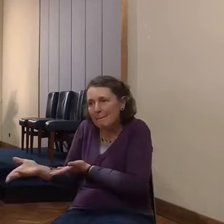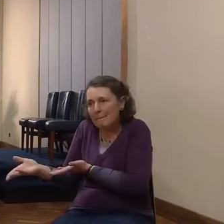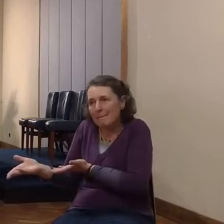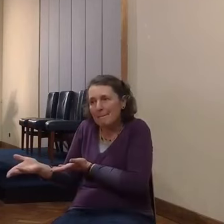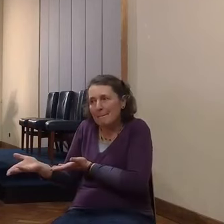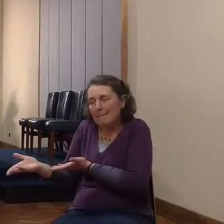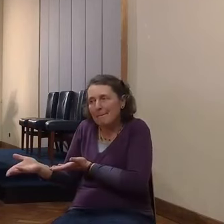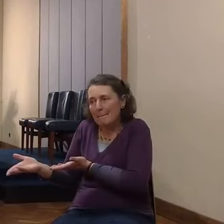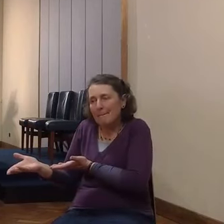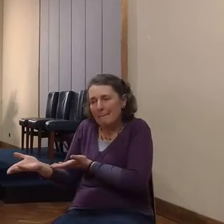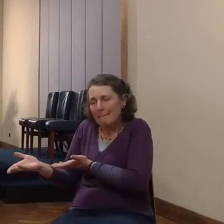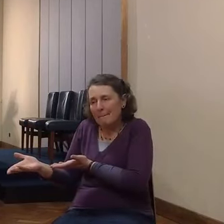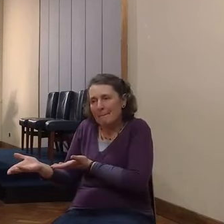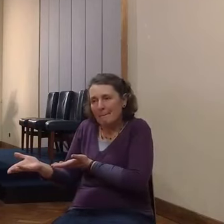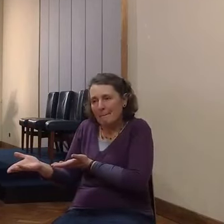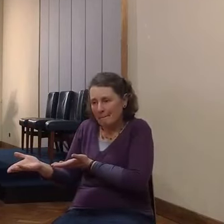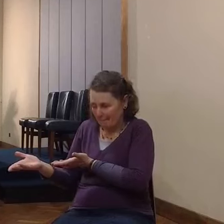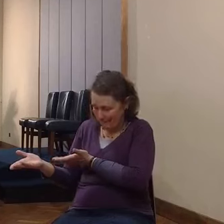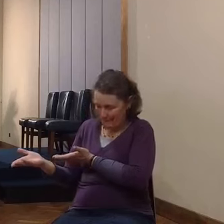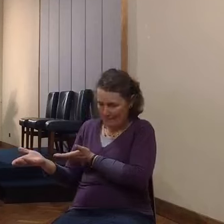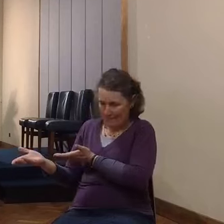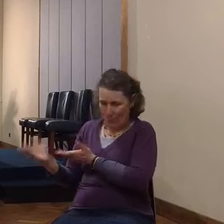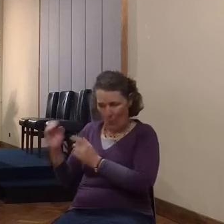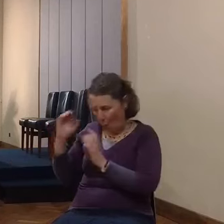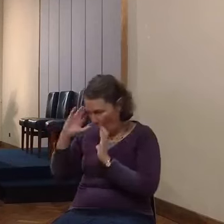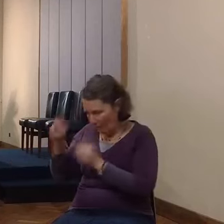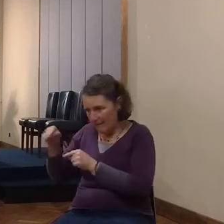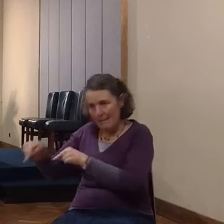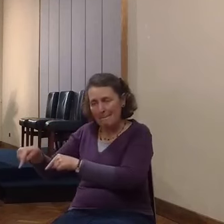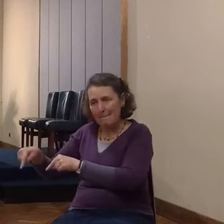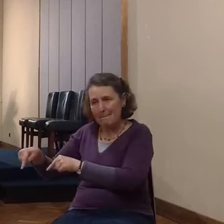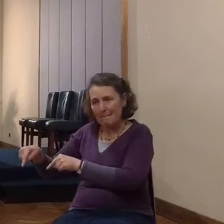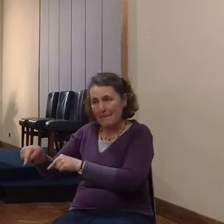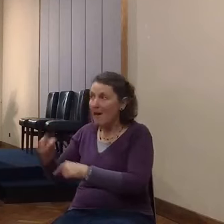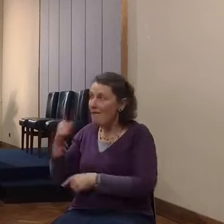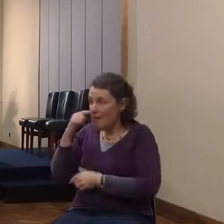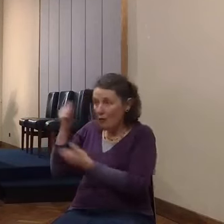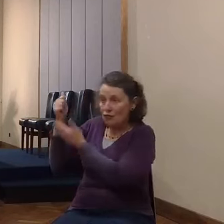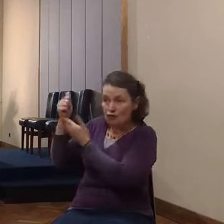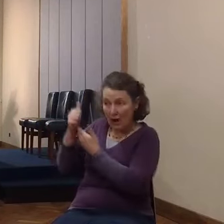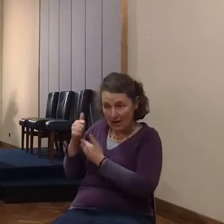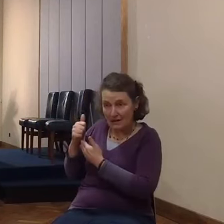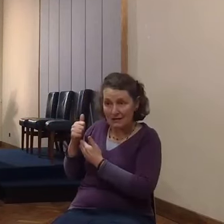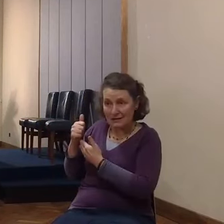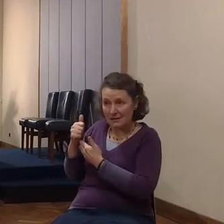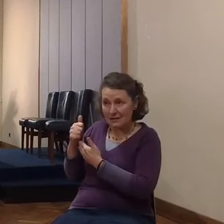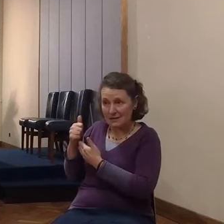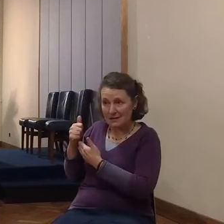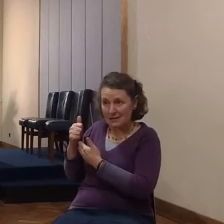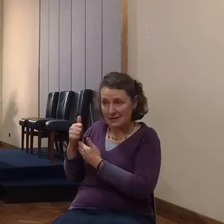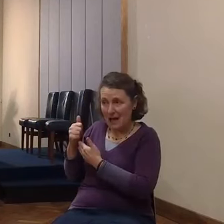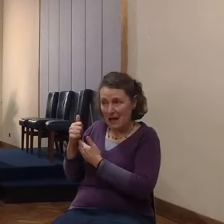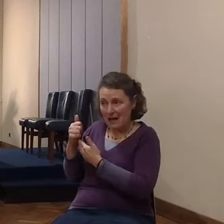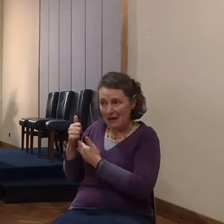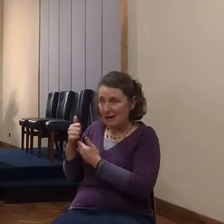a chief concern, having found grace, and having the opportunity to be delivered herself,